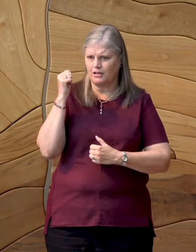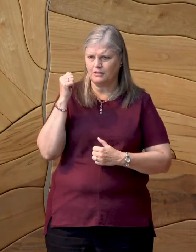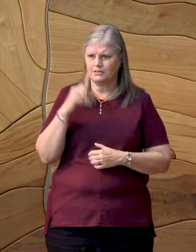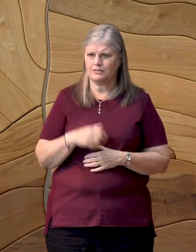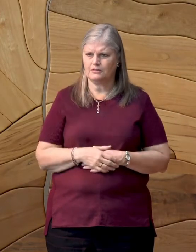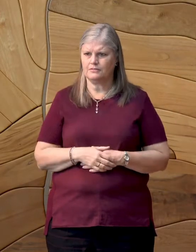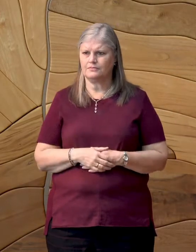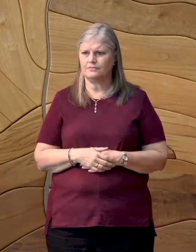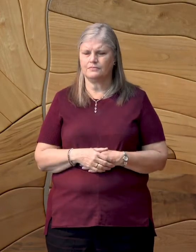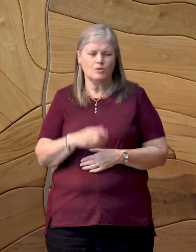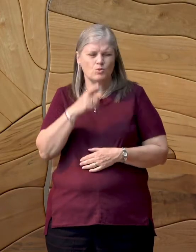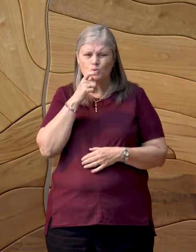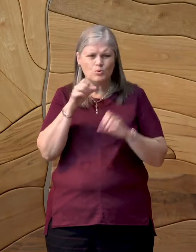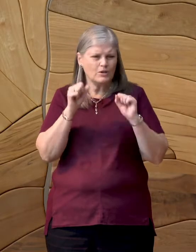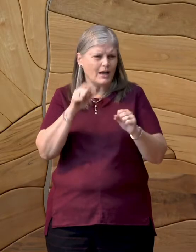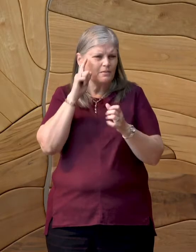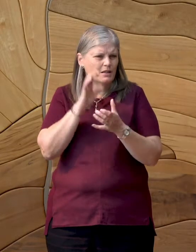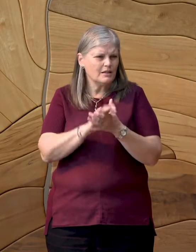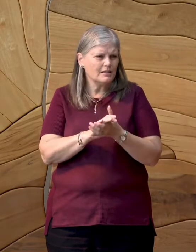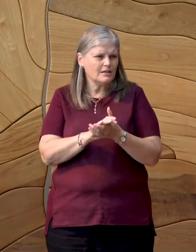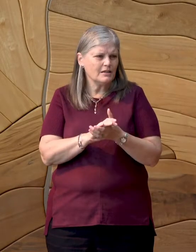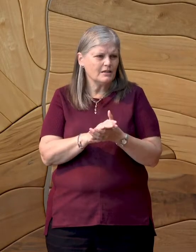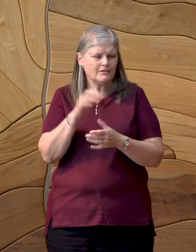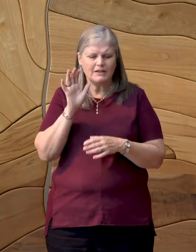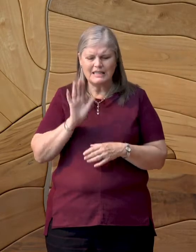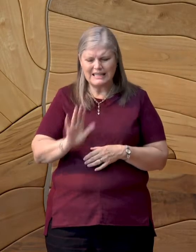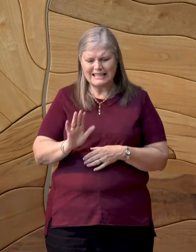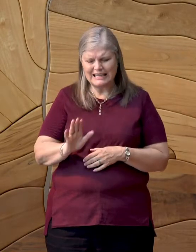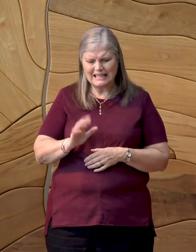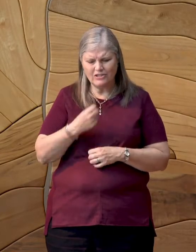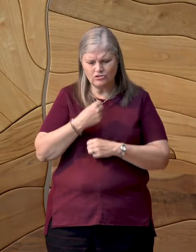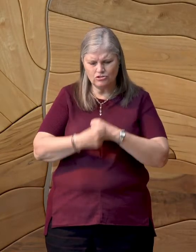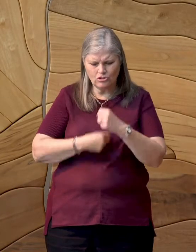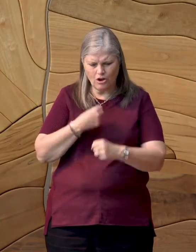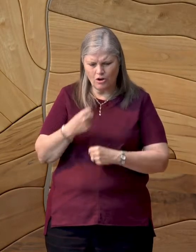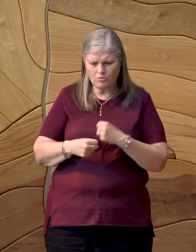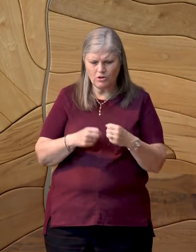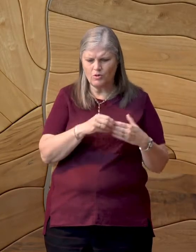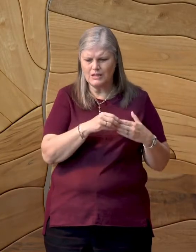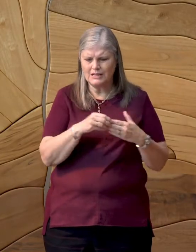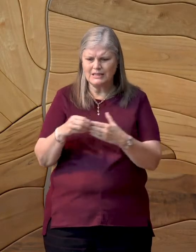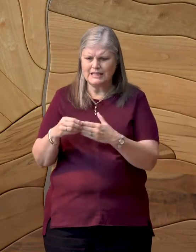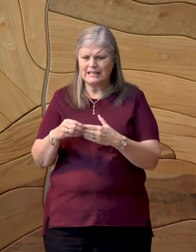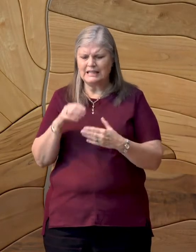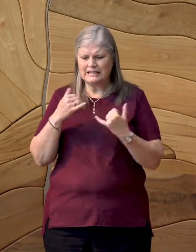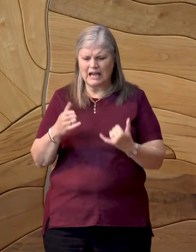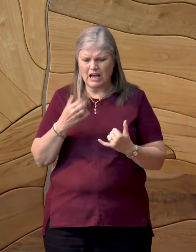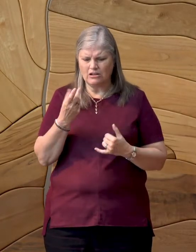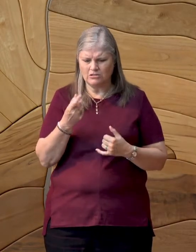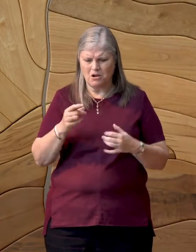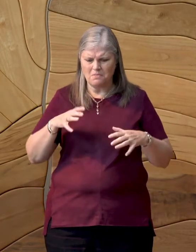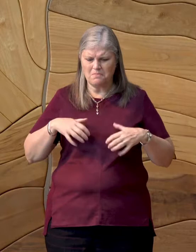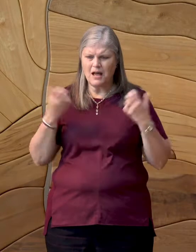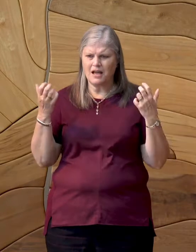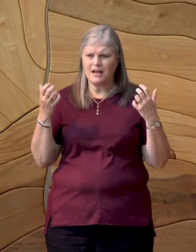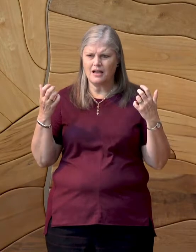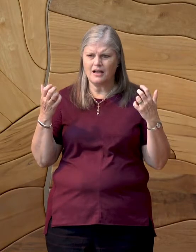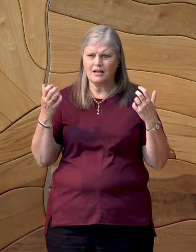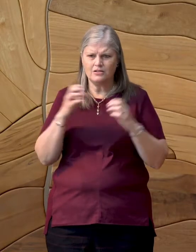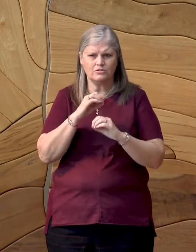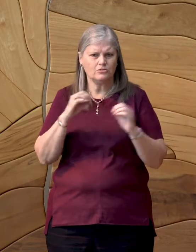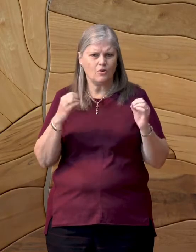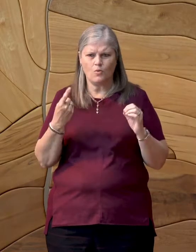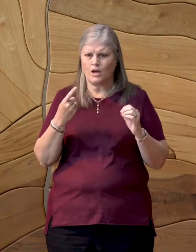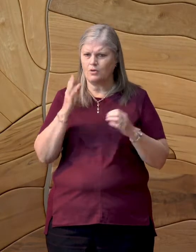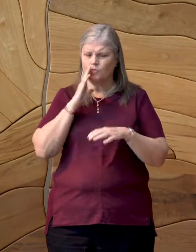Who would believe this small sorrow could lead to such fury? No one would ever